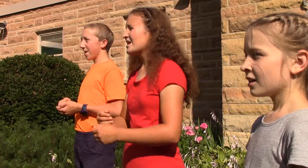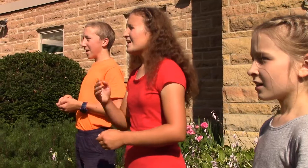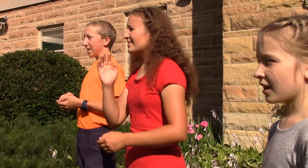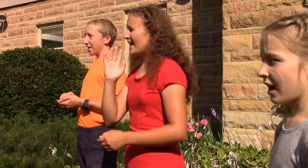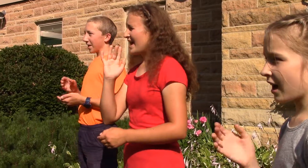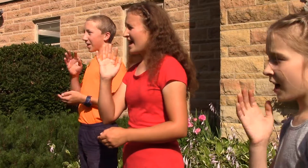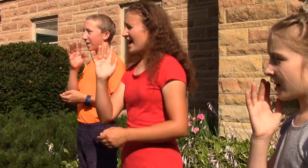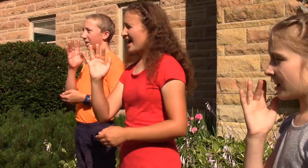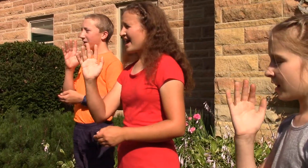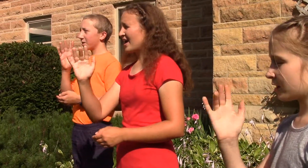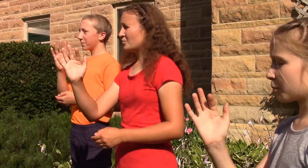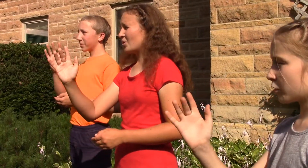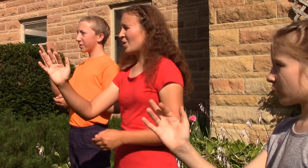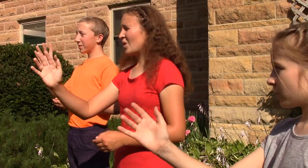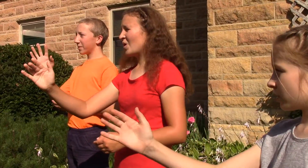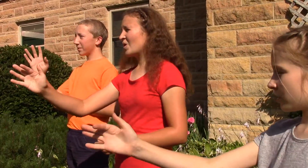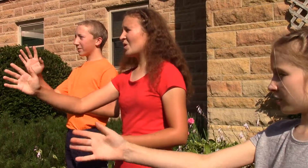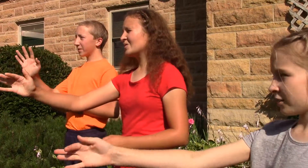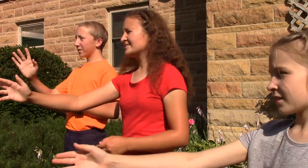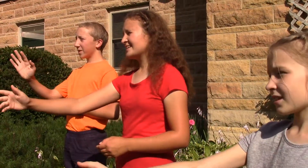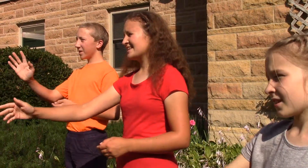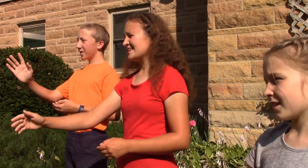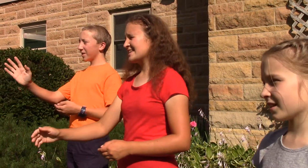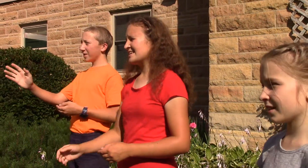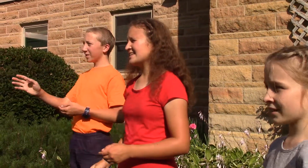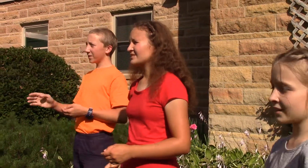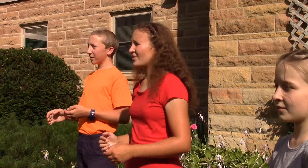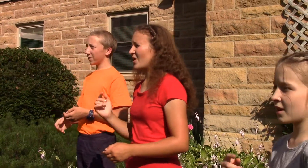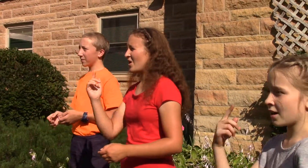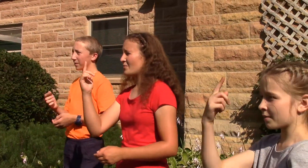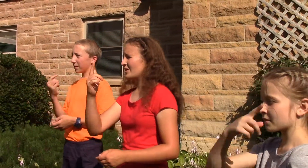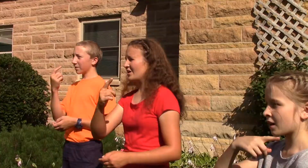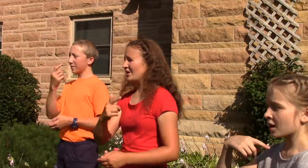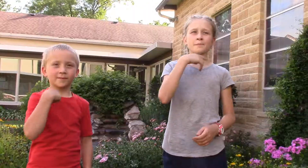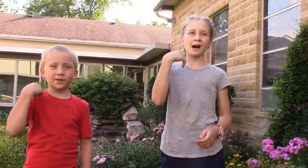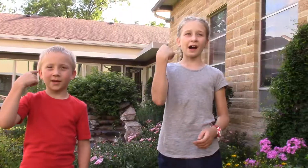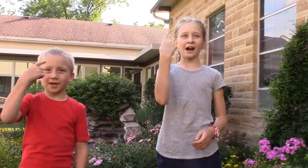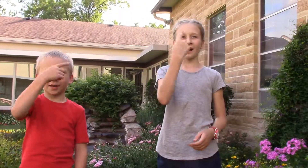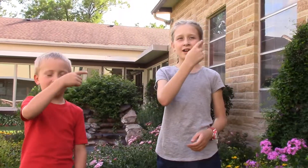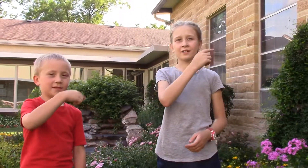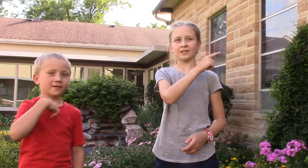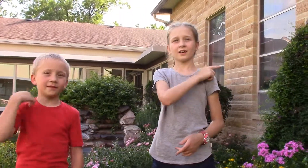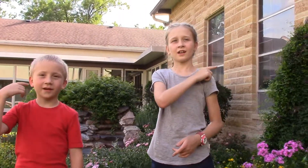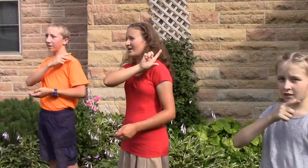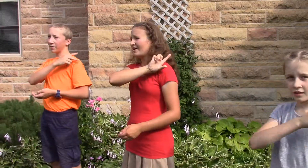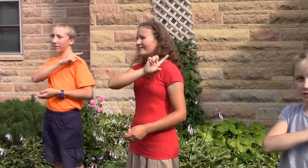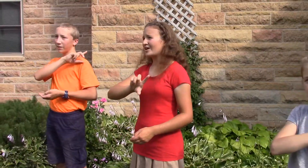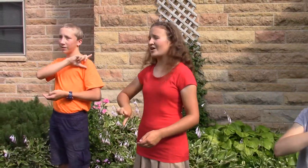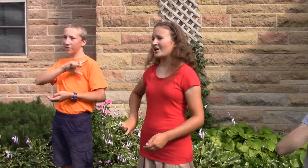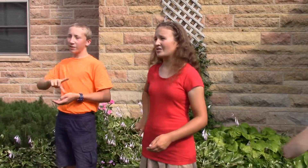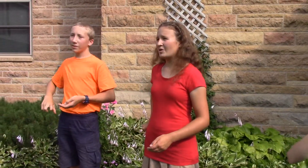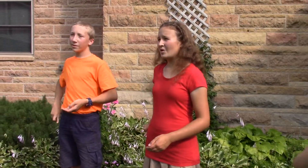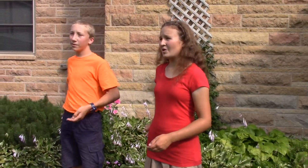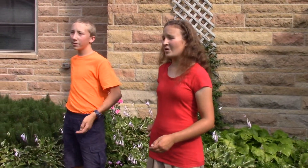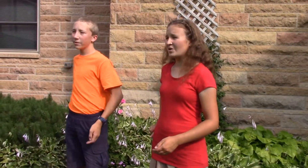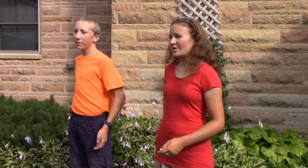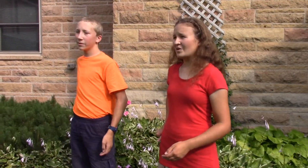Death proceeds from the ground of the Lord.